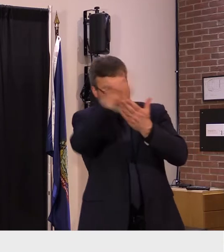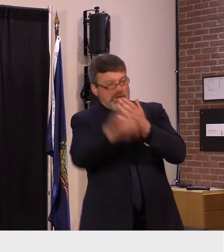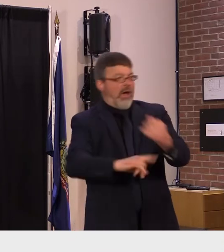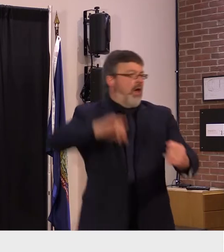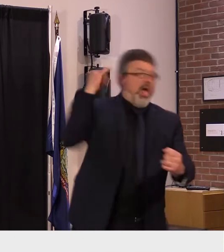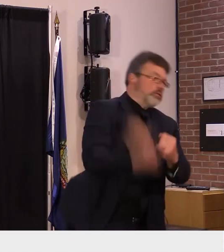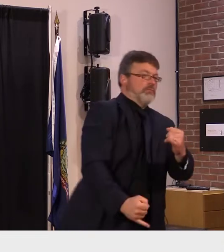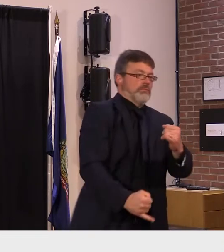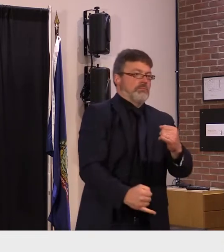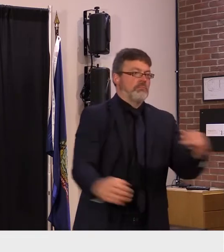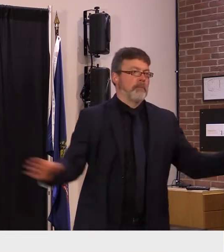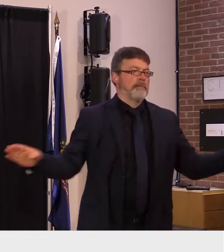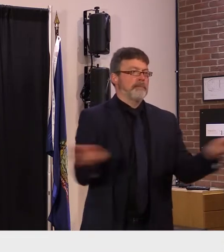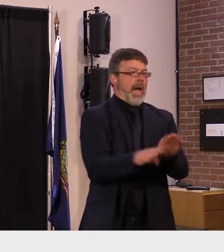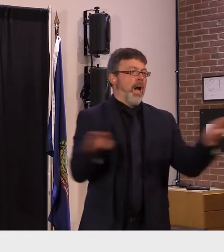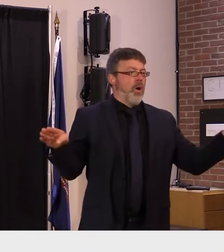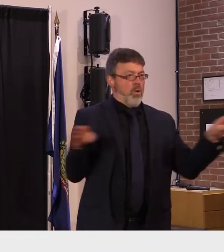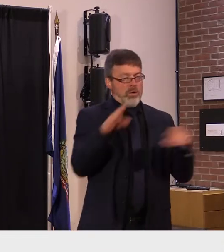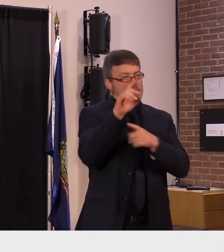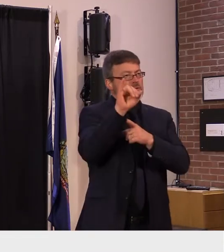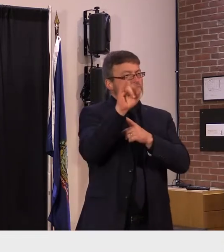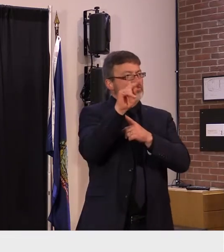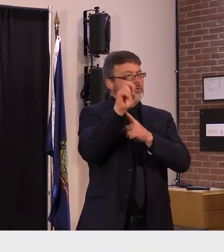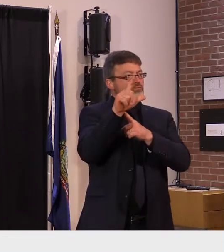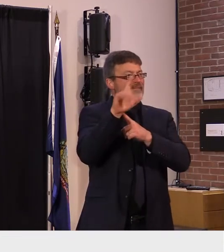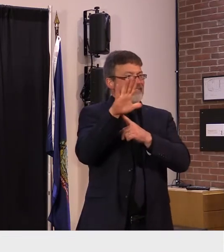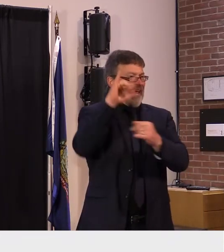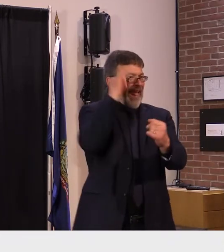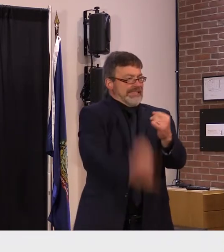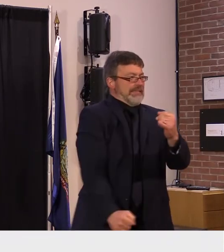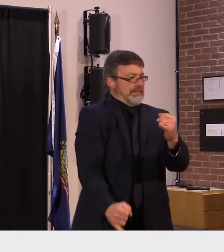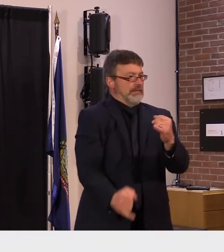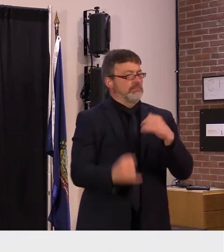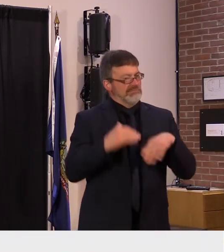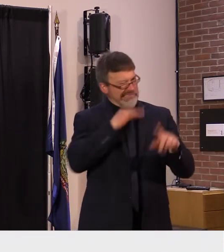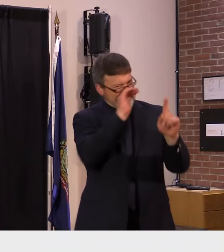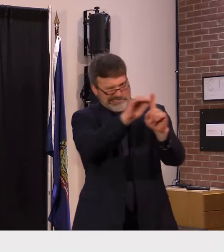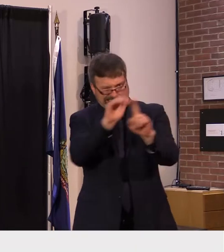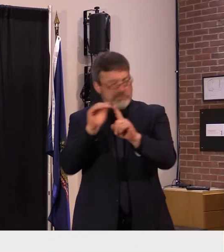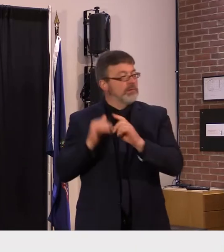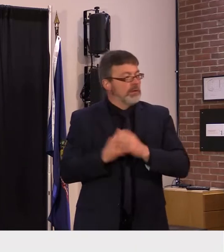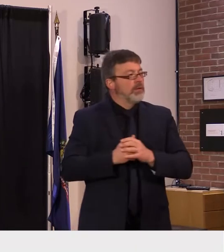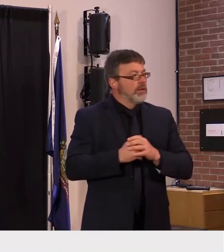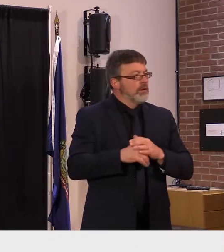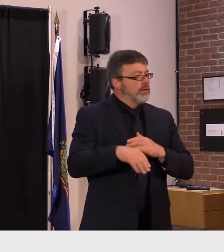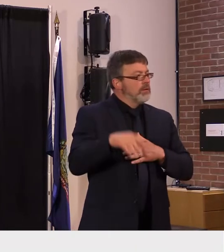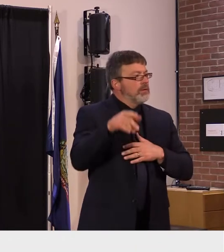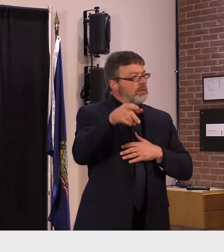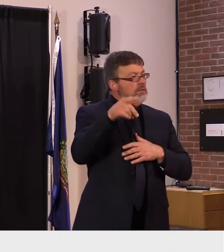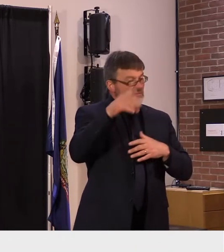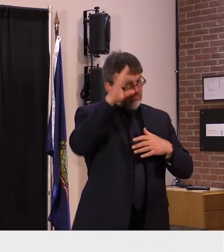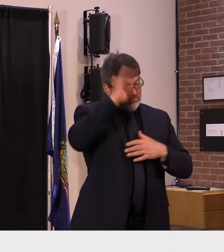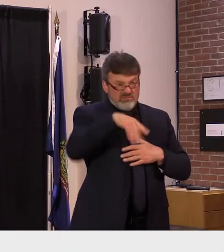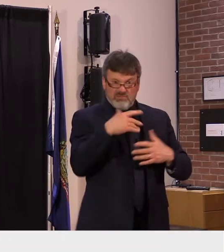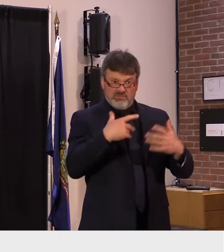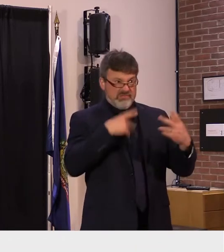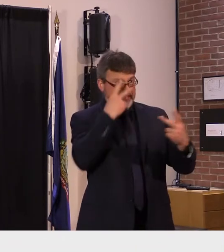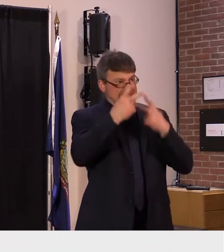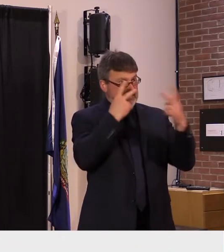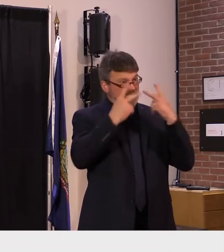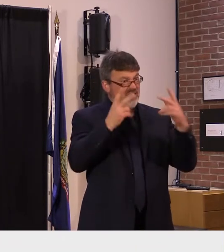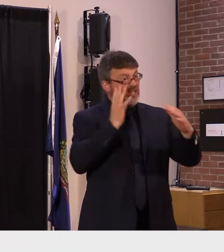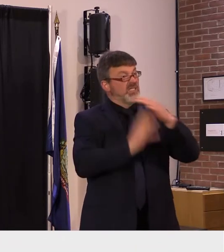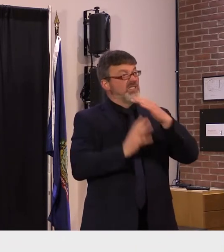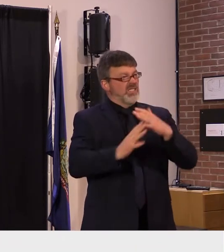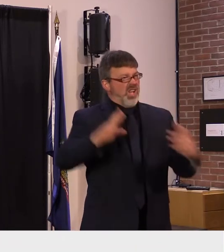this has been an incredible emergency response over the past two years but these sites are no longer a necessity as our tools to